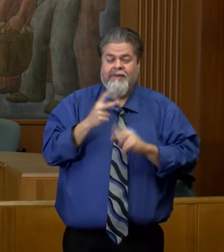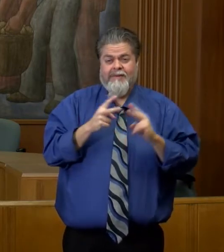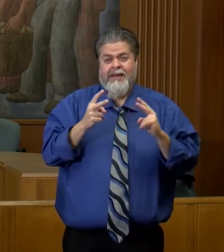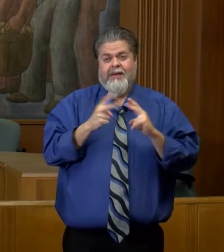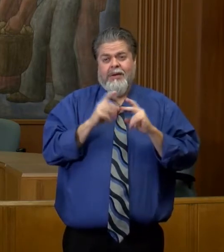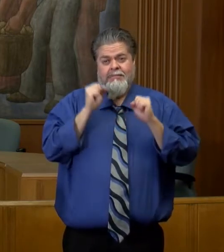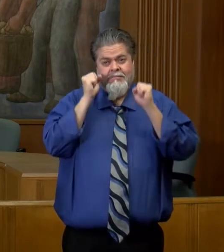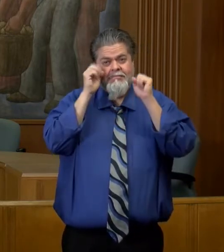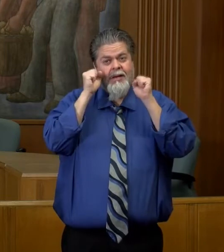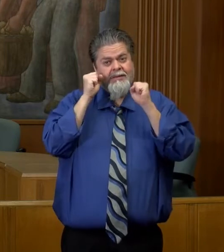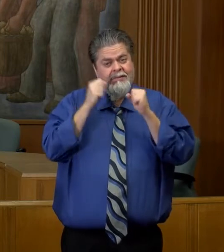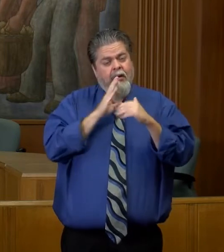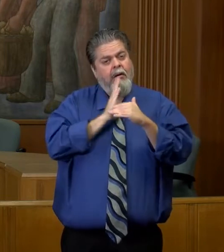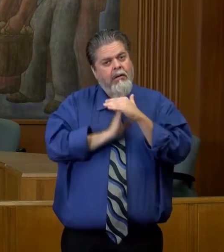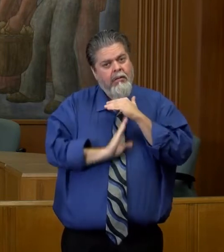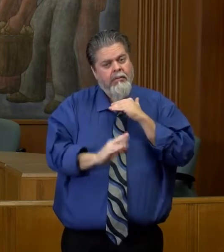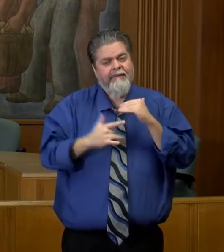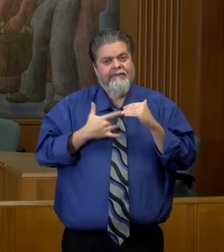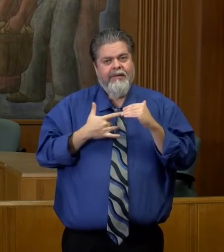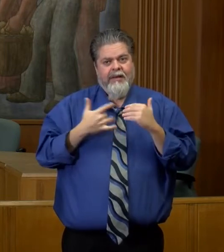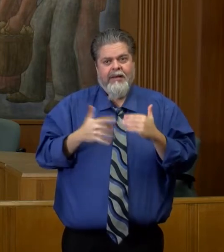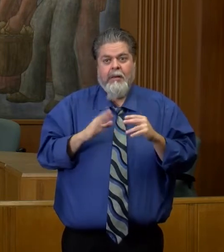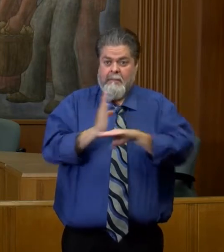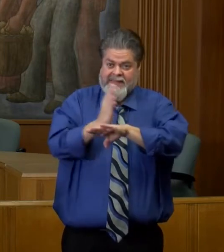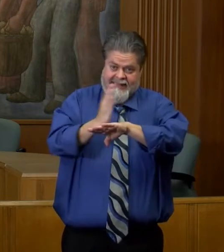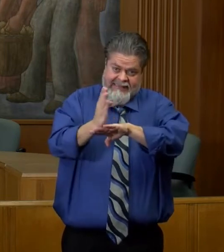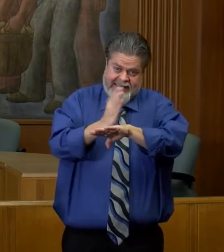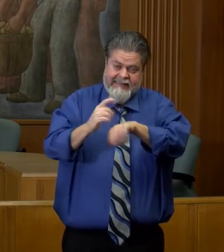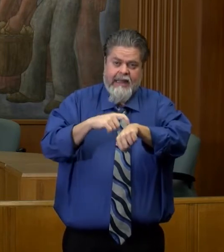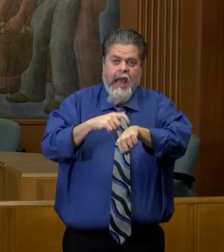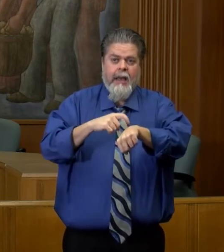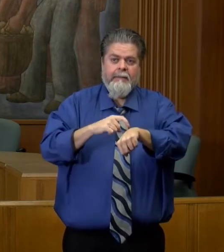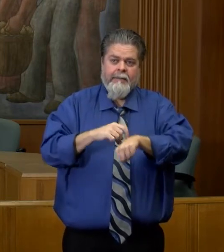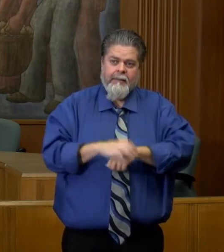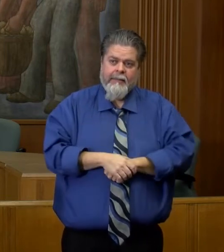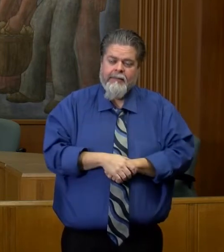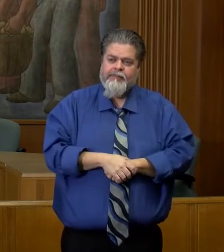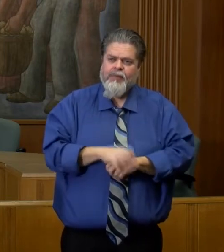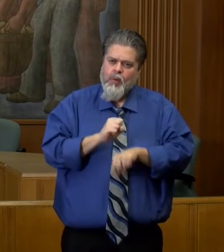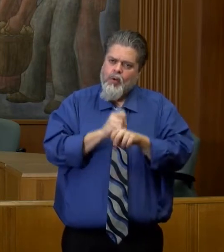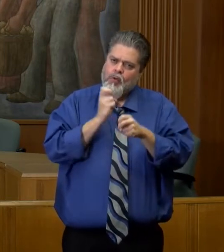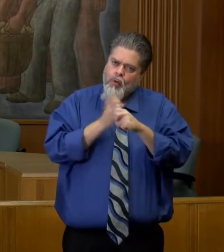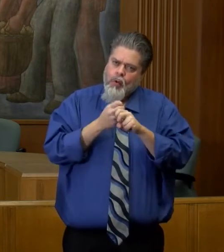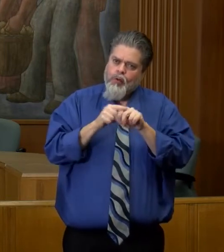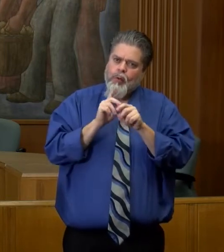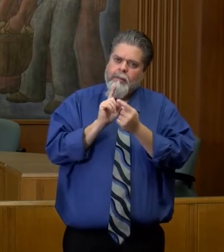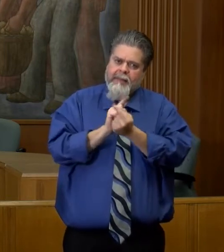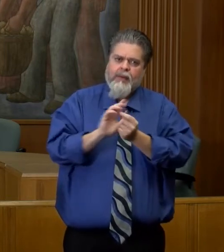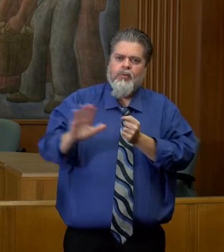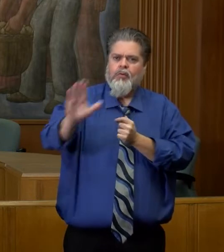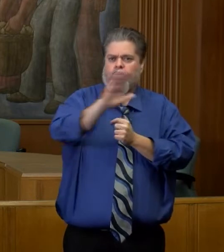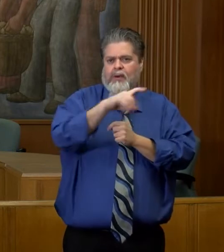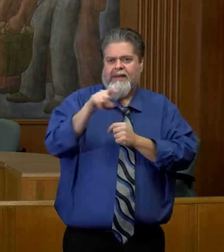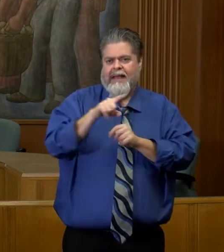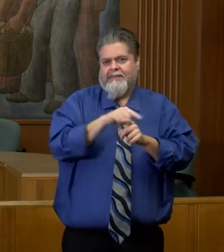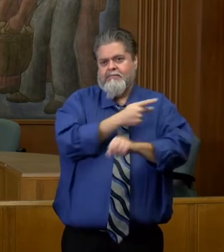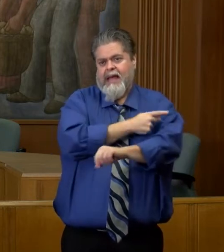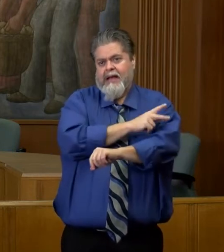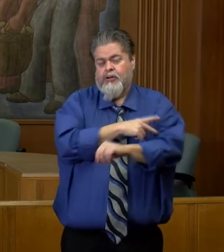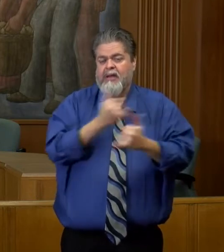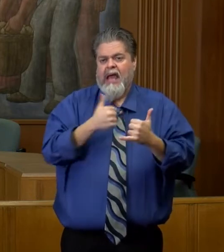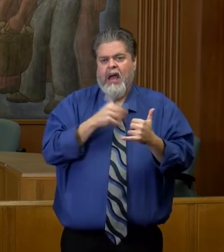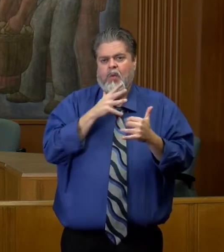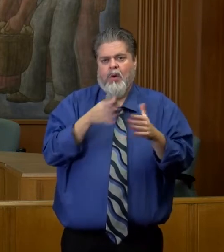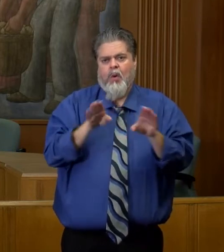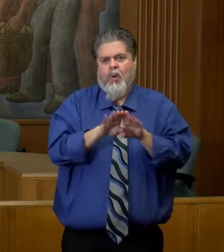time, a busy time, and continue to work hard to meet patients' needs. So with that, I'll